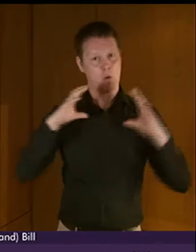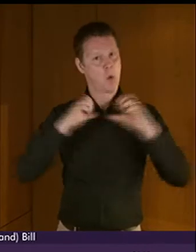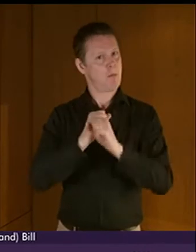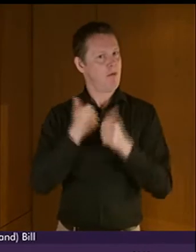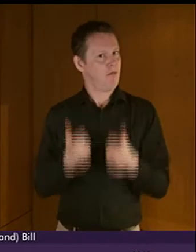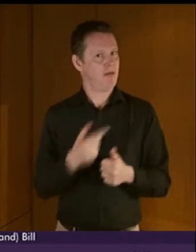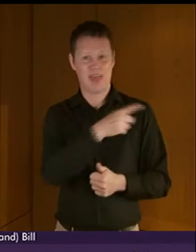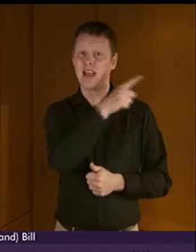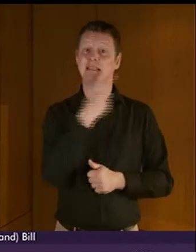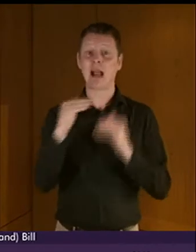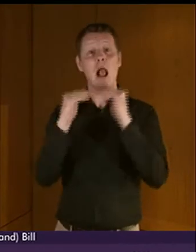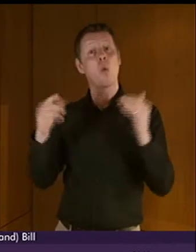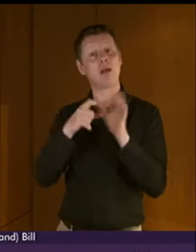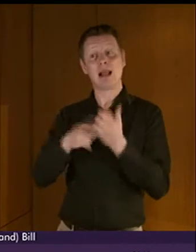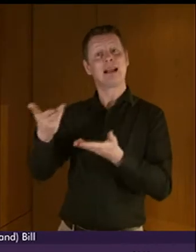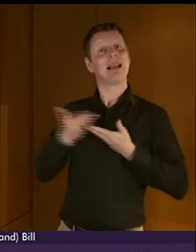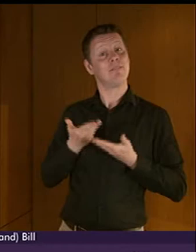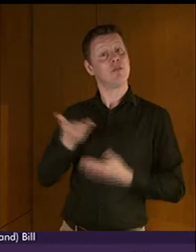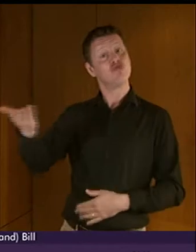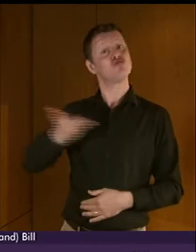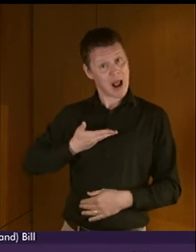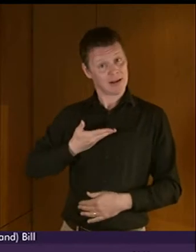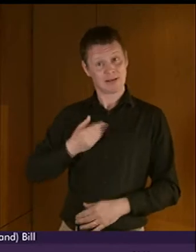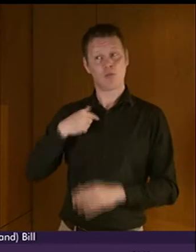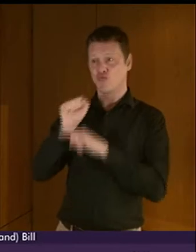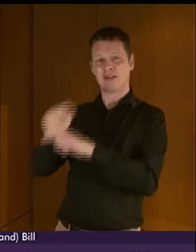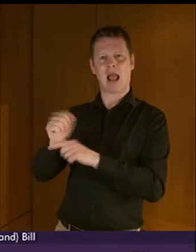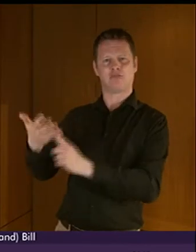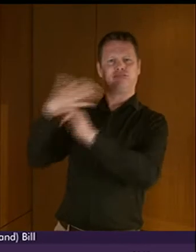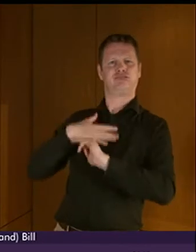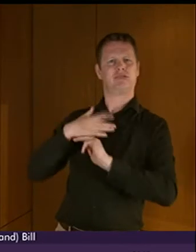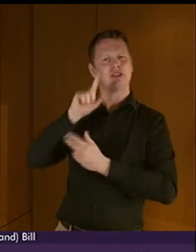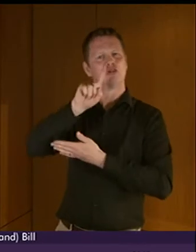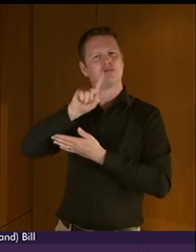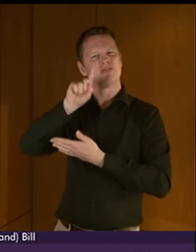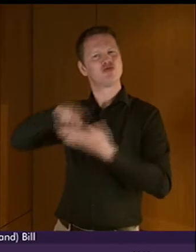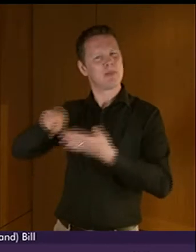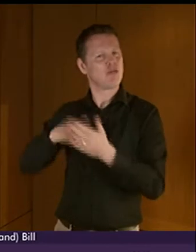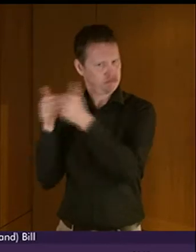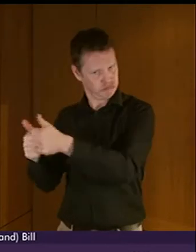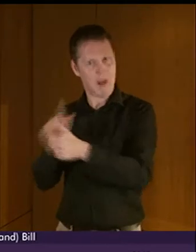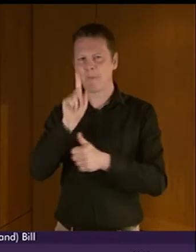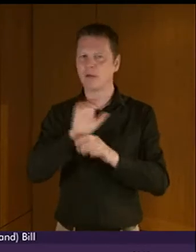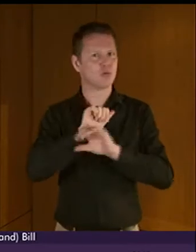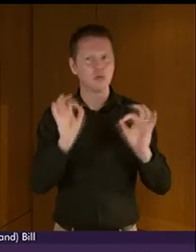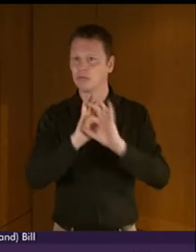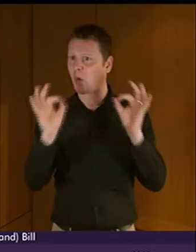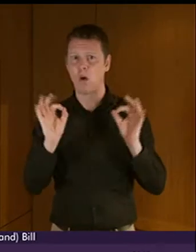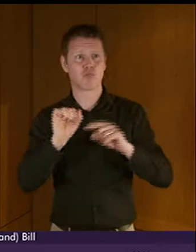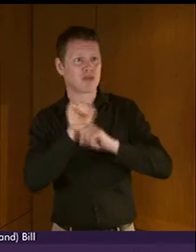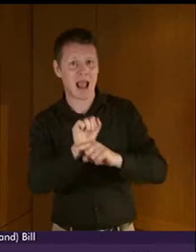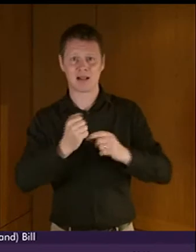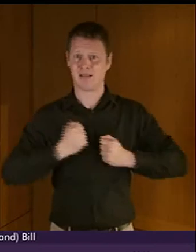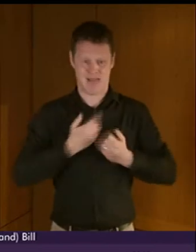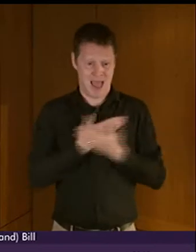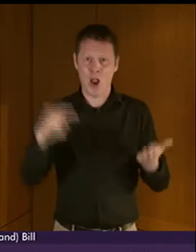Equality Act accords rights to individuals to protect them from discrimination, but it does not protect or promote BSL as a